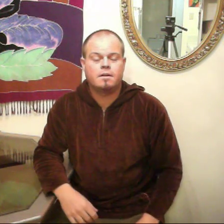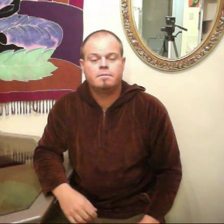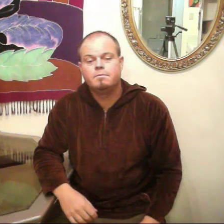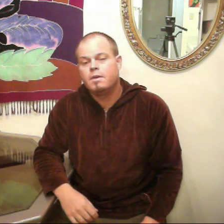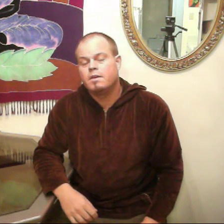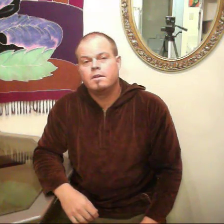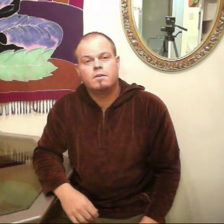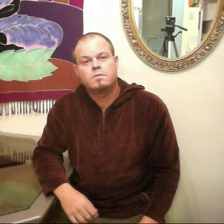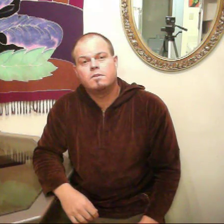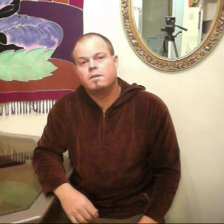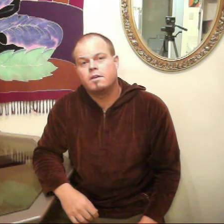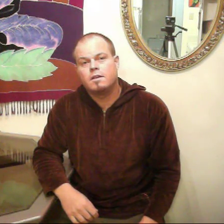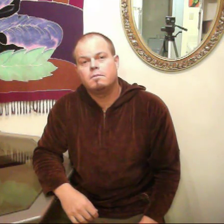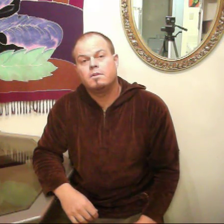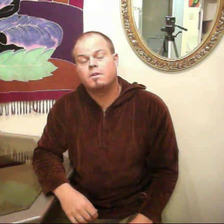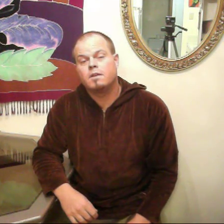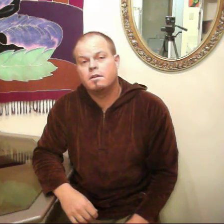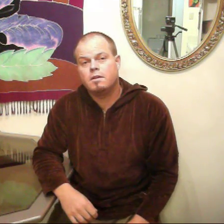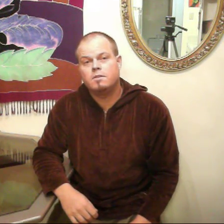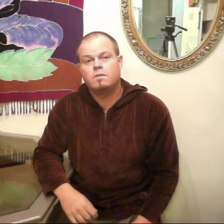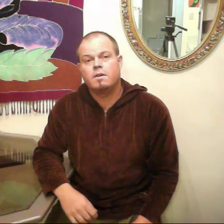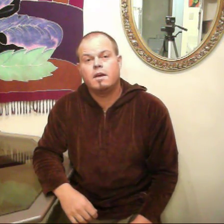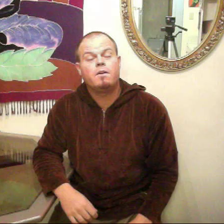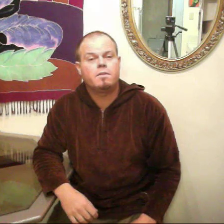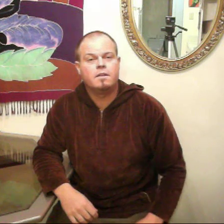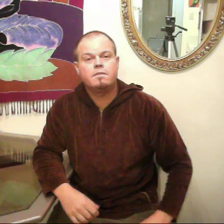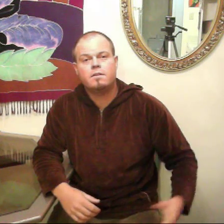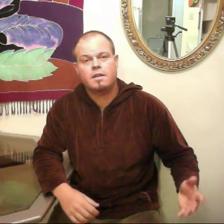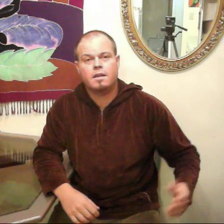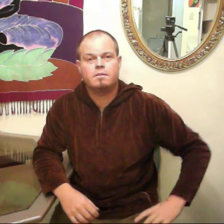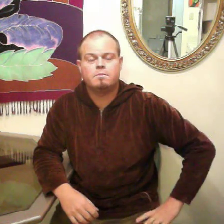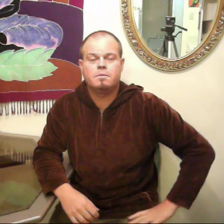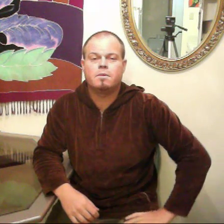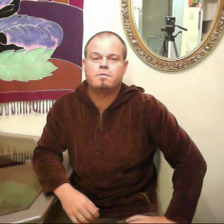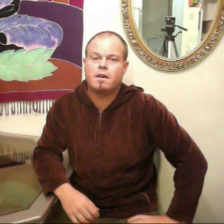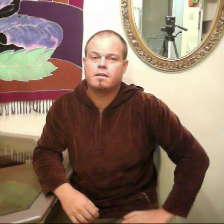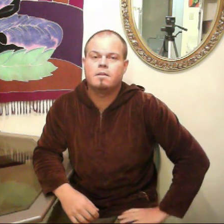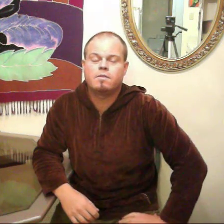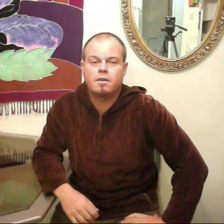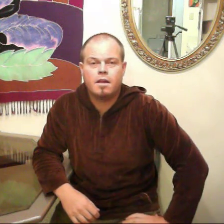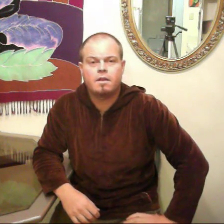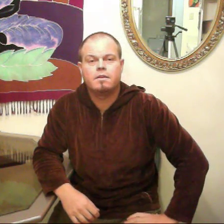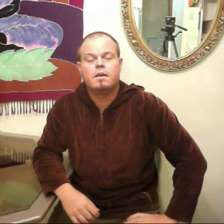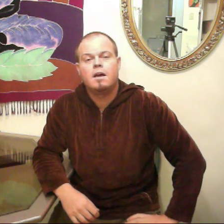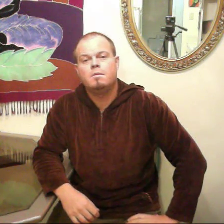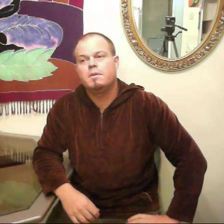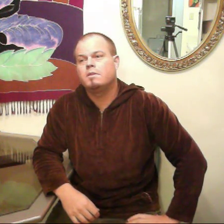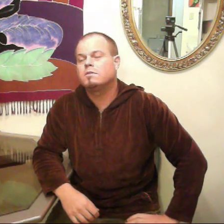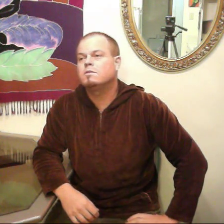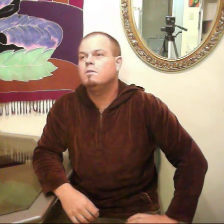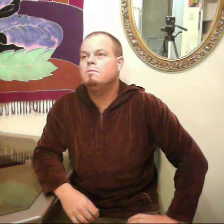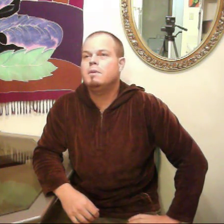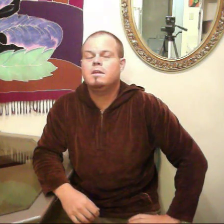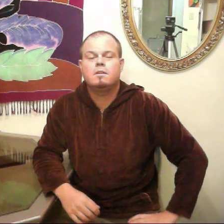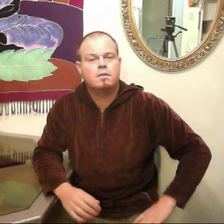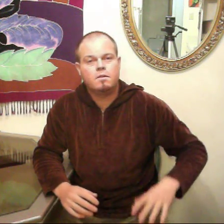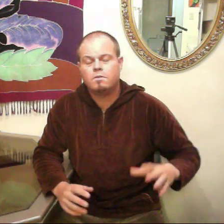you know, so they're going to enjoy a healthy liver again, the people with fatty liver. And, I mean, there's so many little